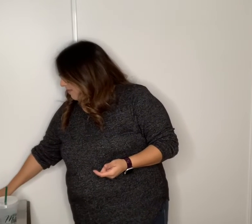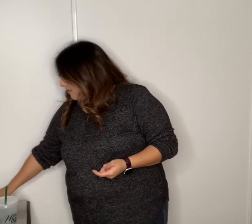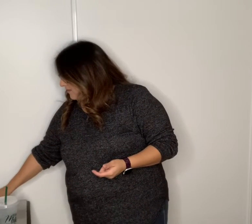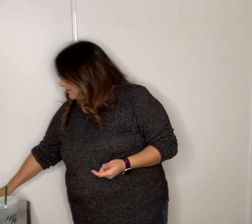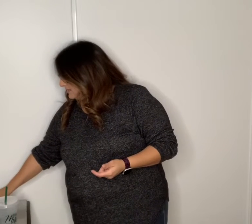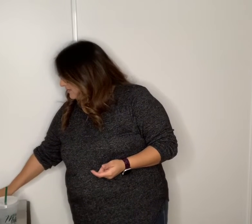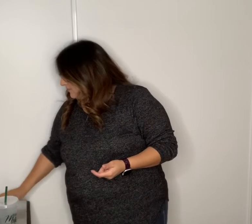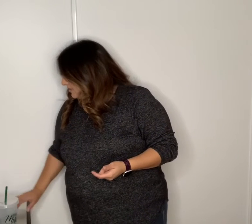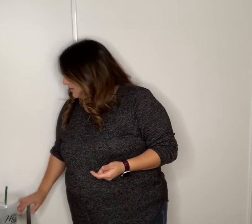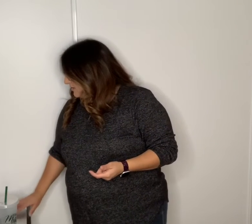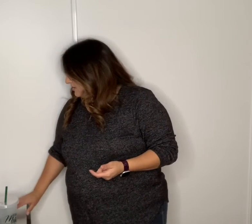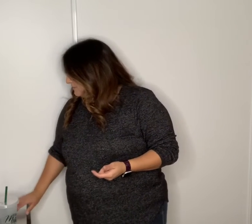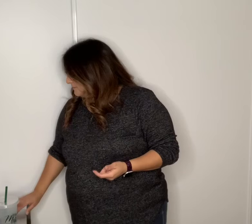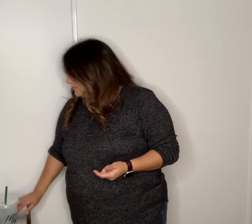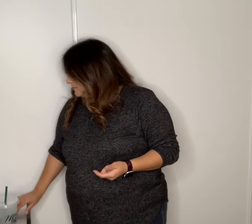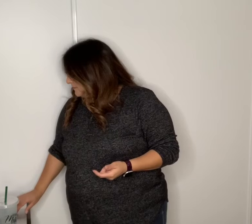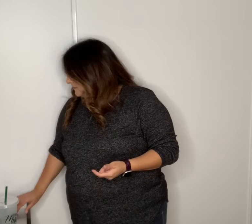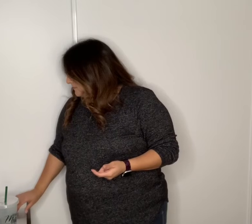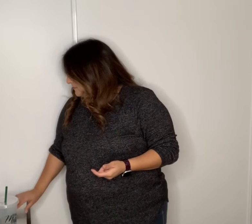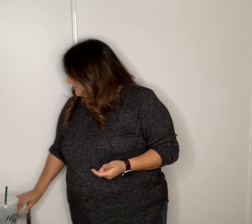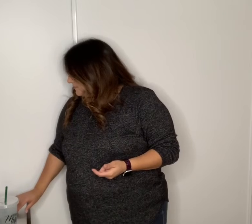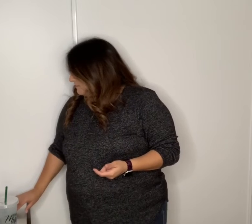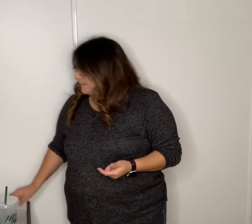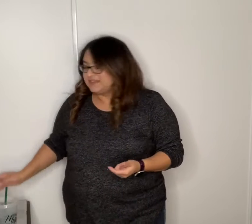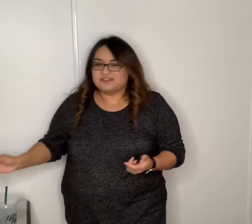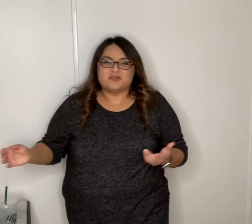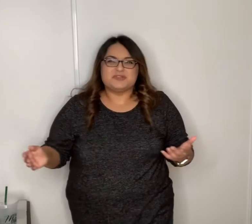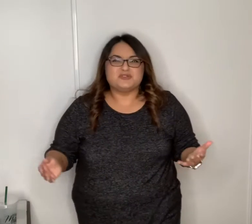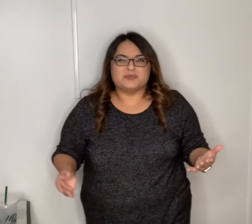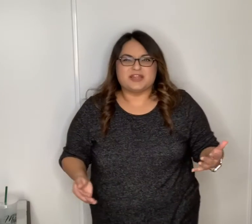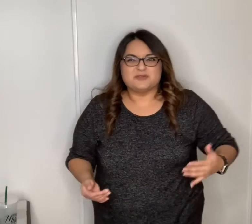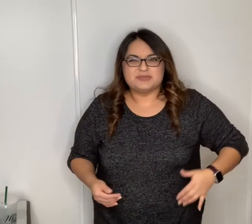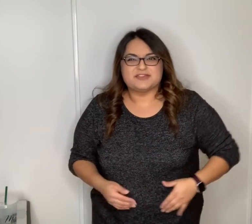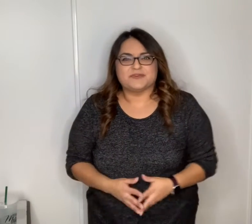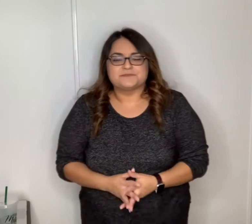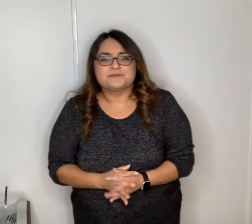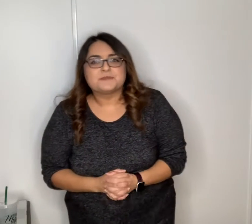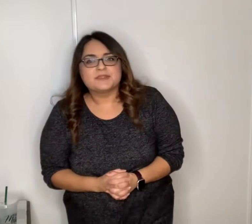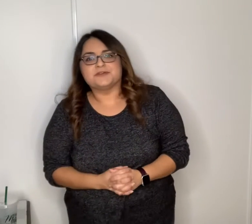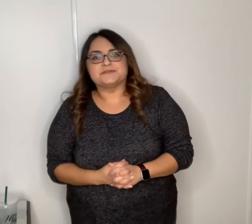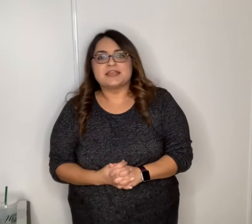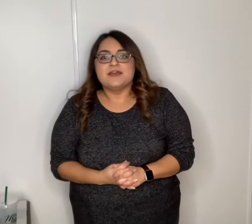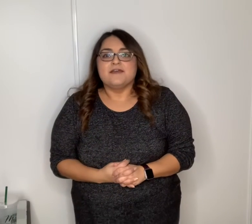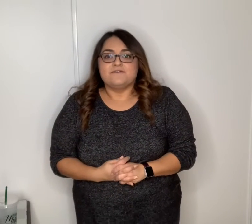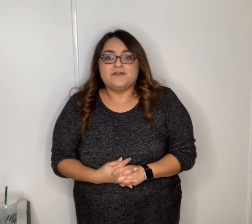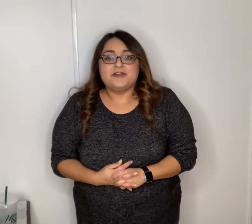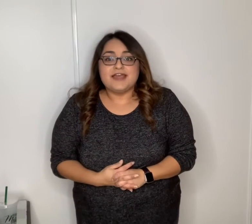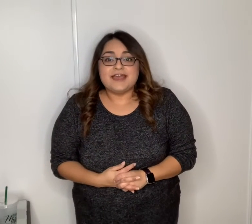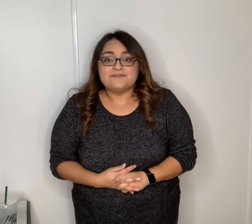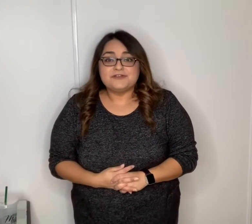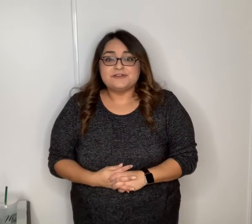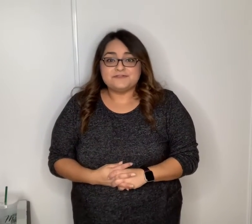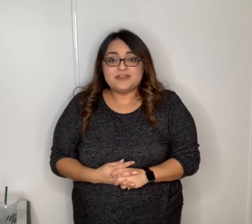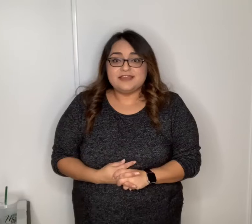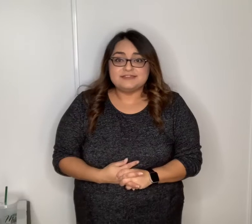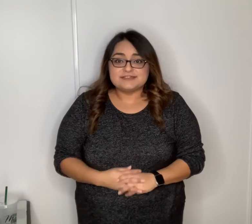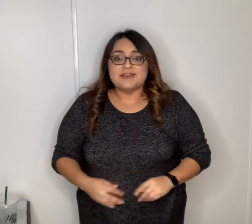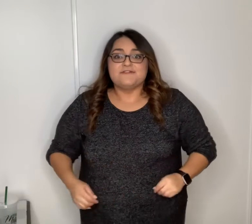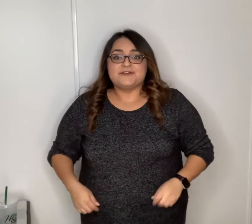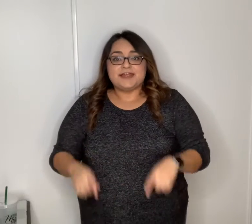see if you can hear it. it's not gonna be super loud. that's fine. forever friends forever